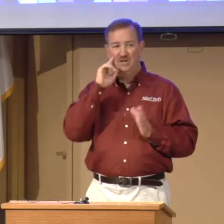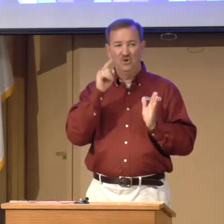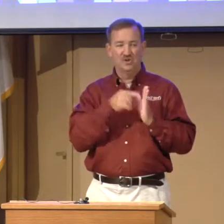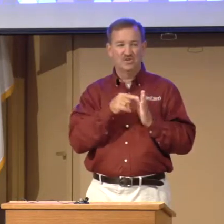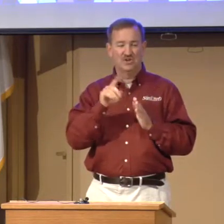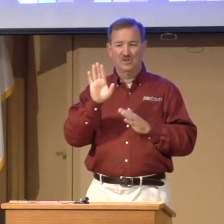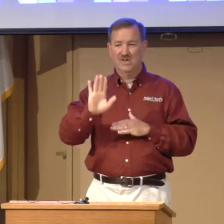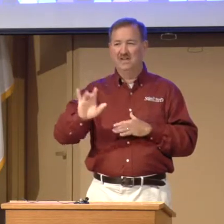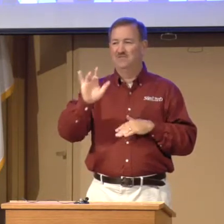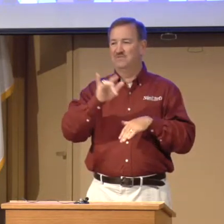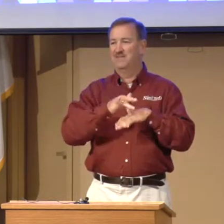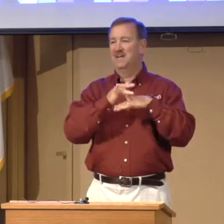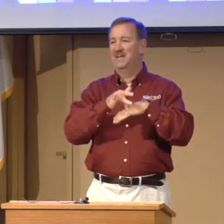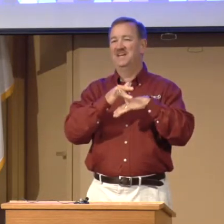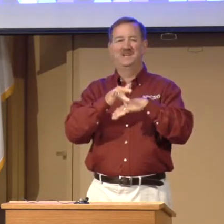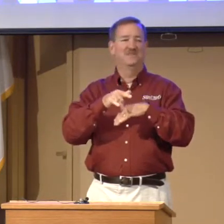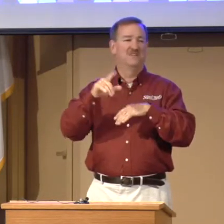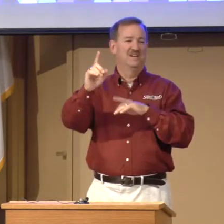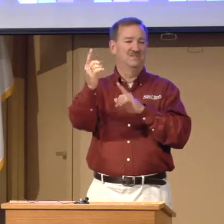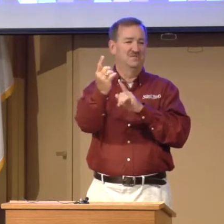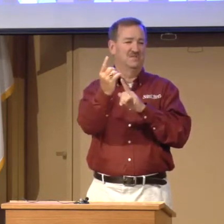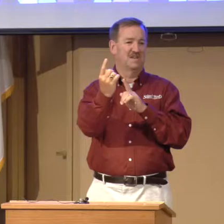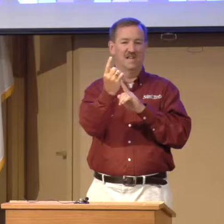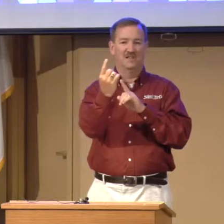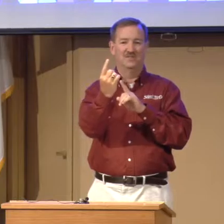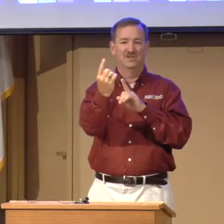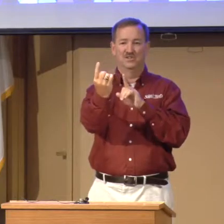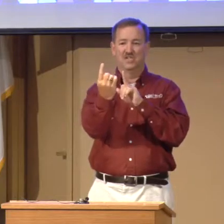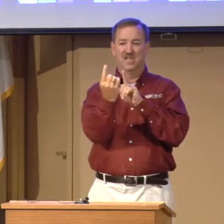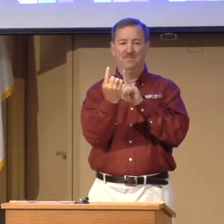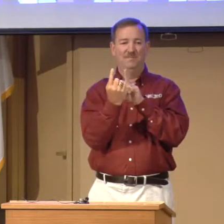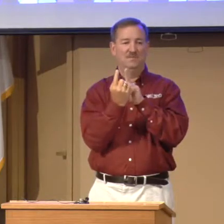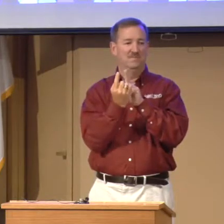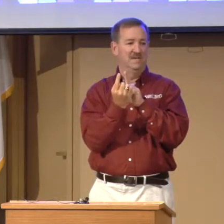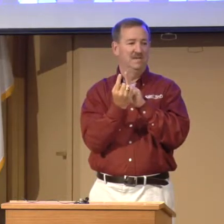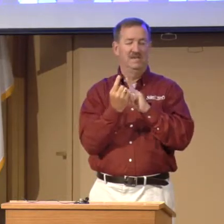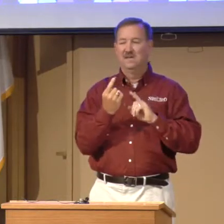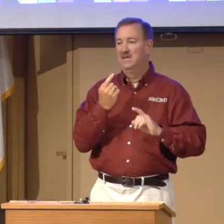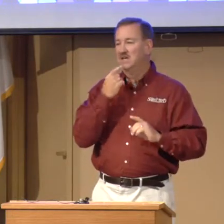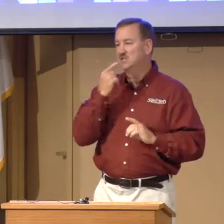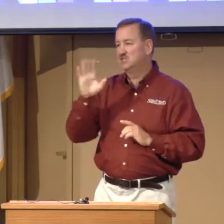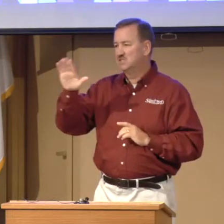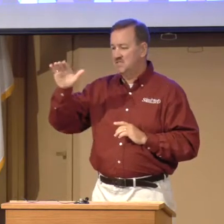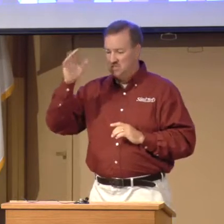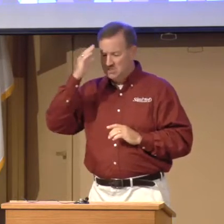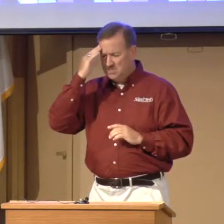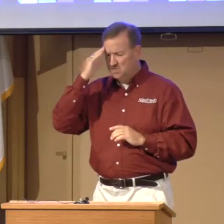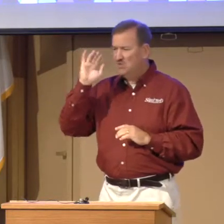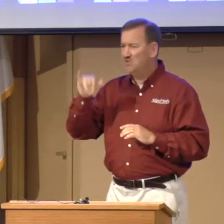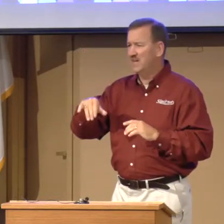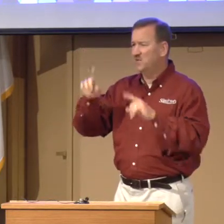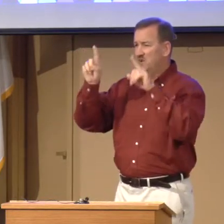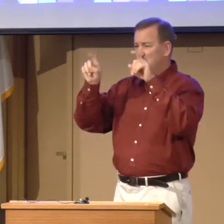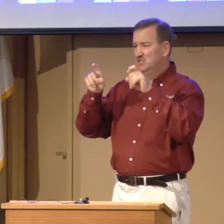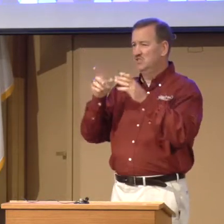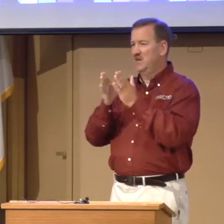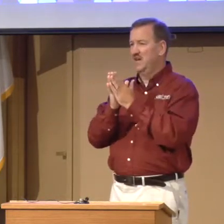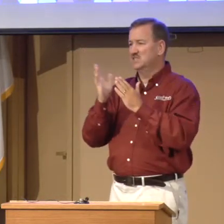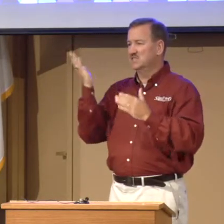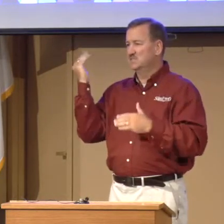noticed her kind of hanging around. She was kind of loitering. She came up to me, and she said, She said, you know that question you asked us